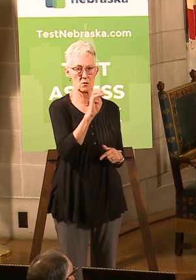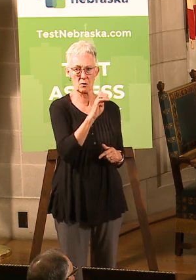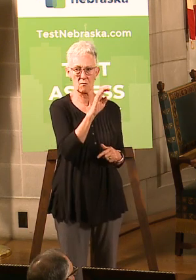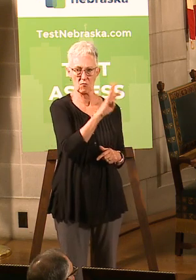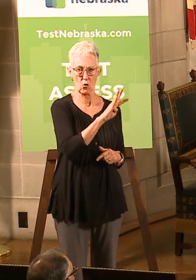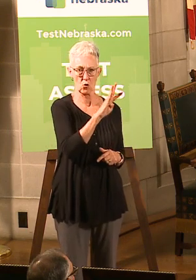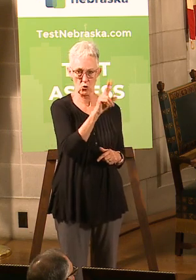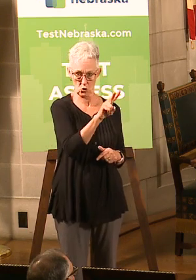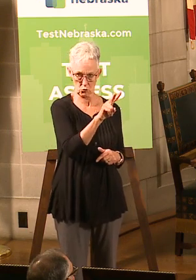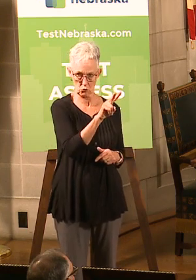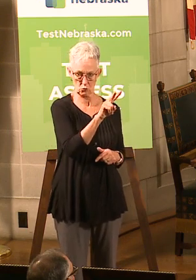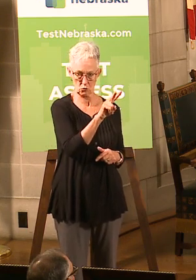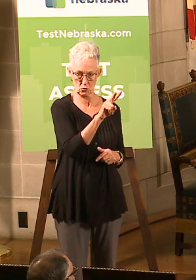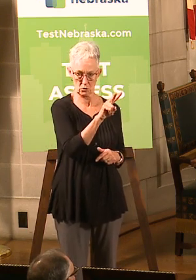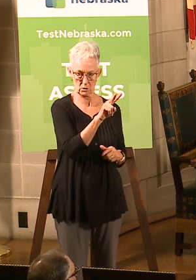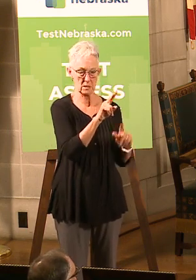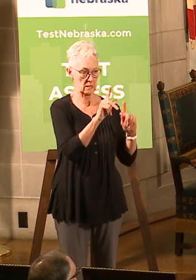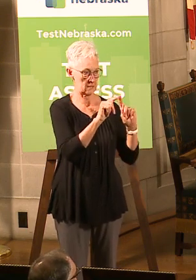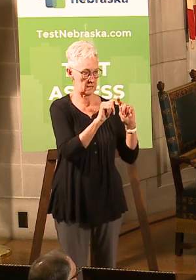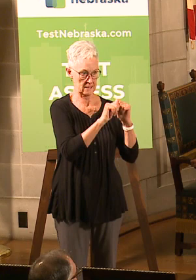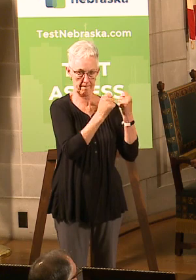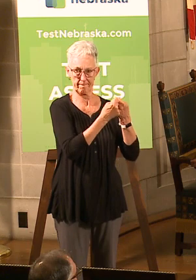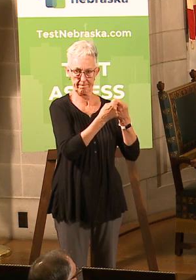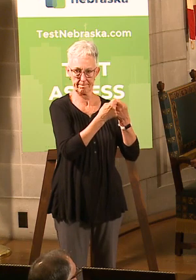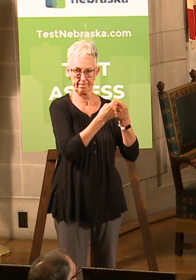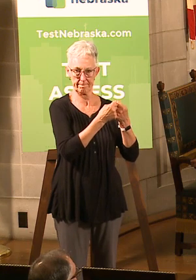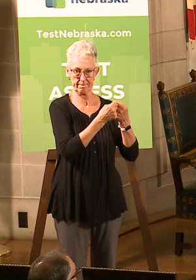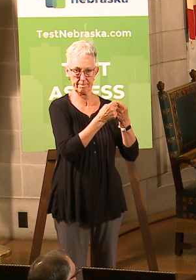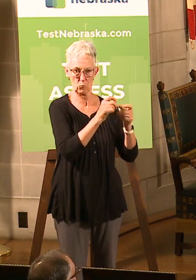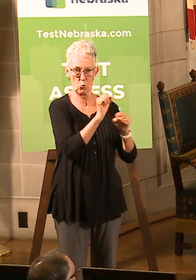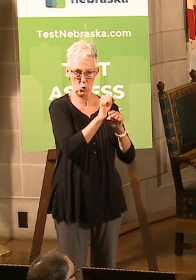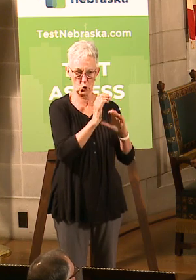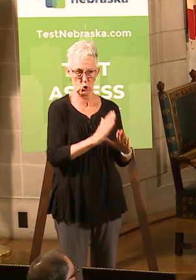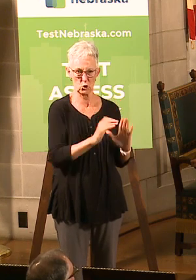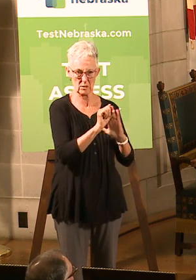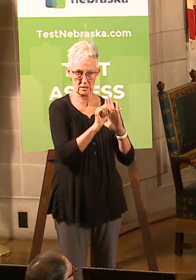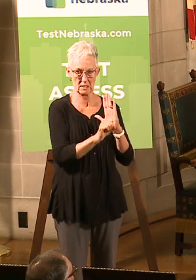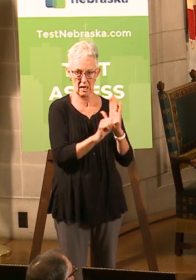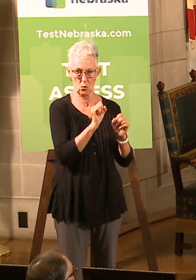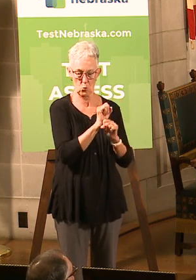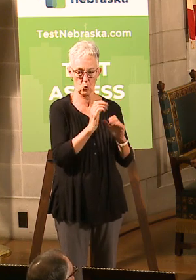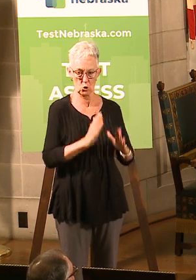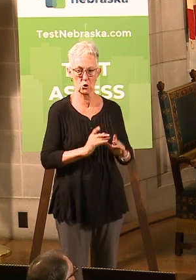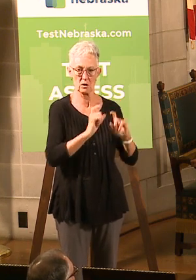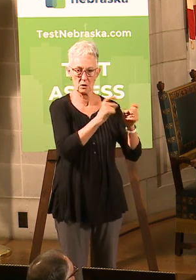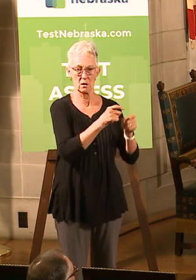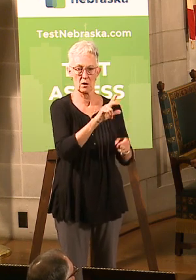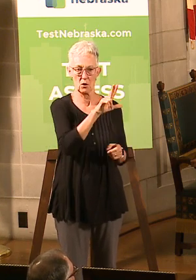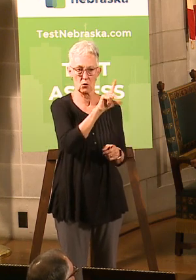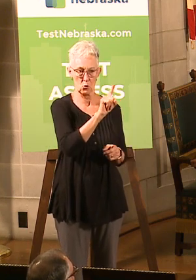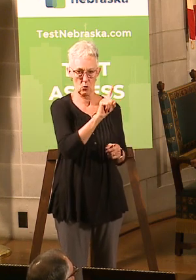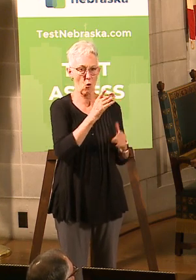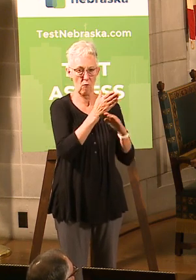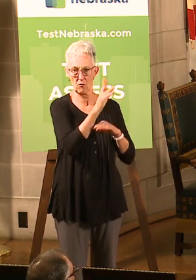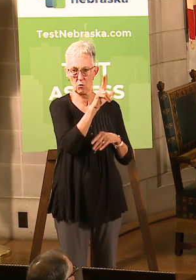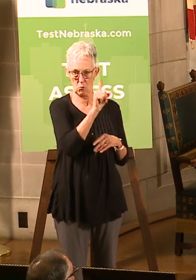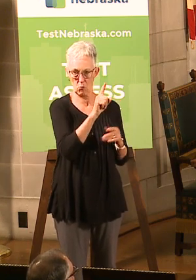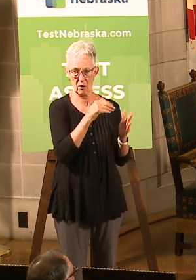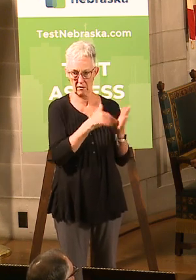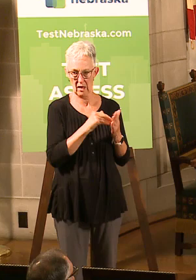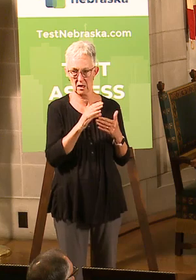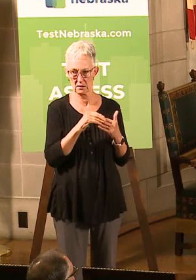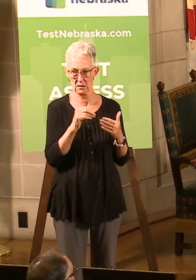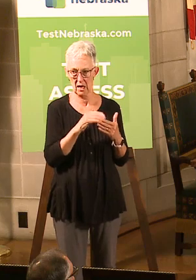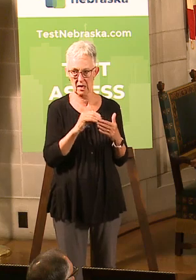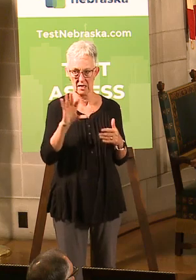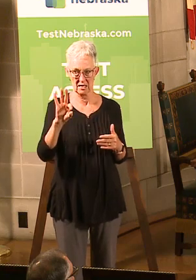442, sorry, 442 teammates contributed over $31,000 to the Food Bank of the Heartland. About $9,700